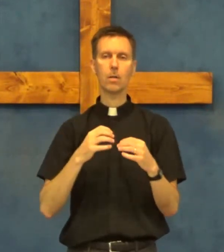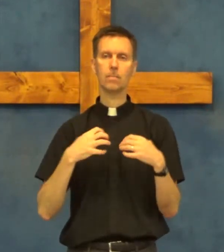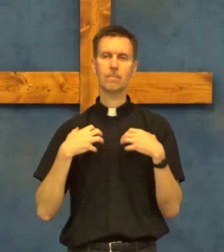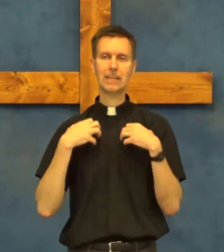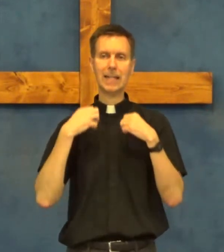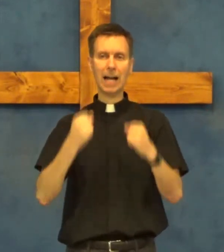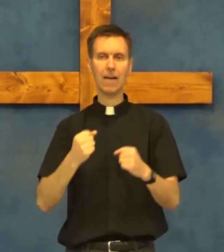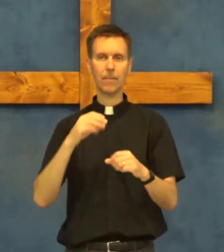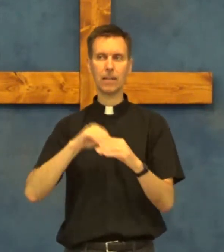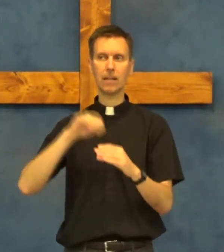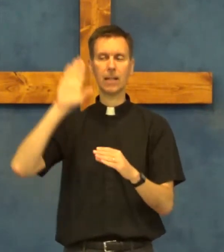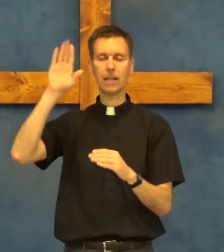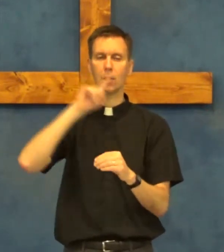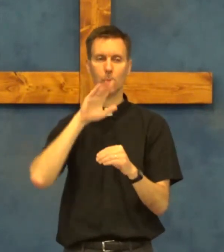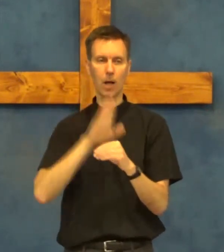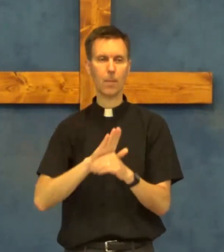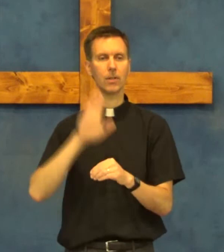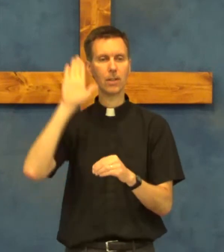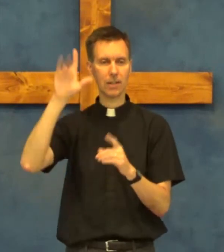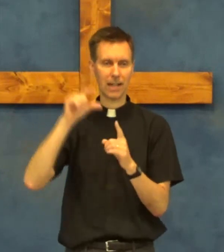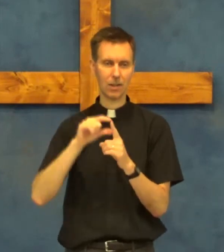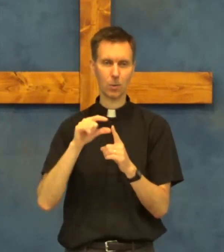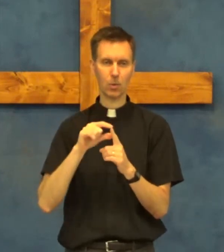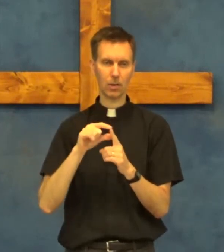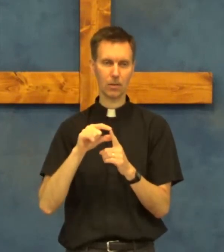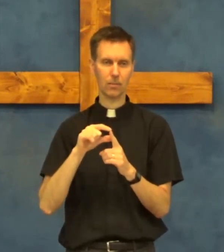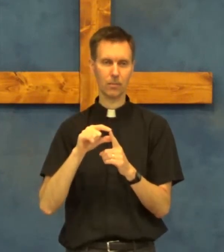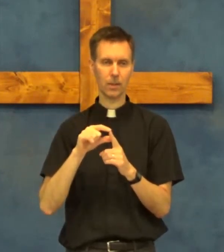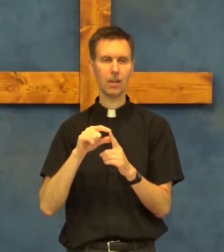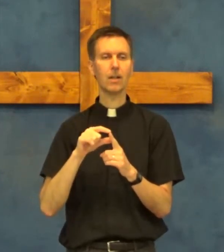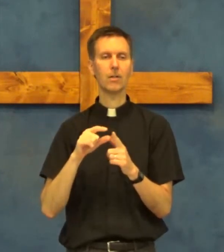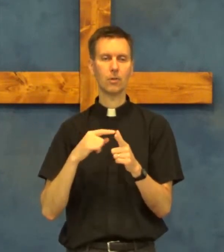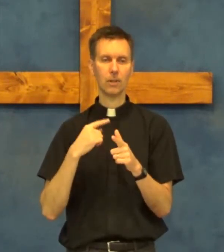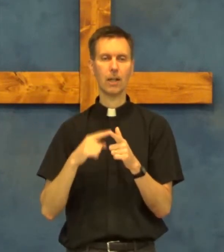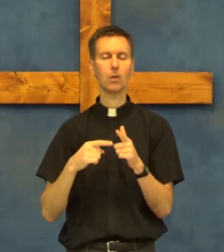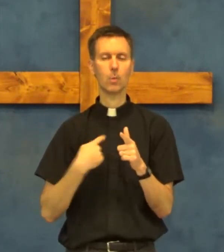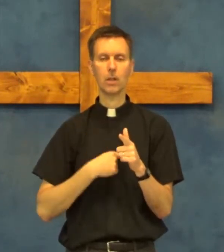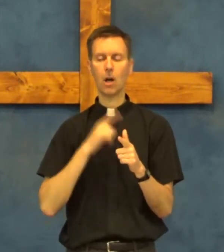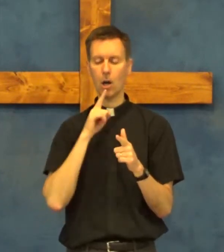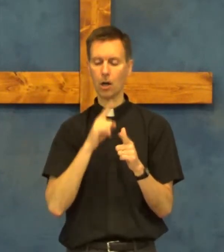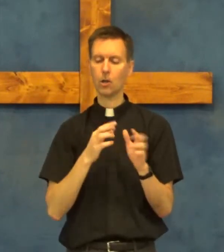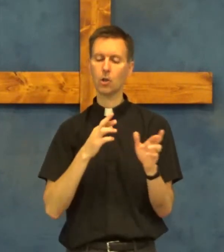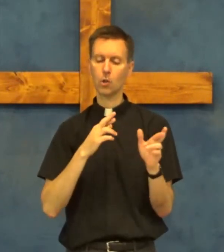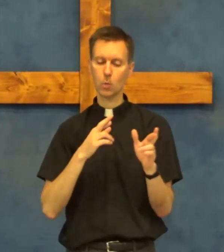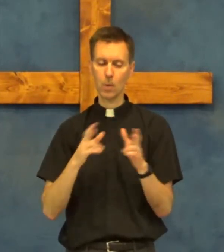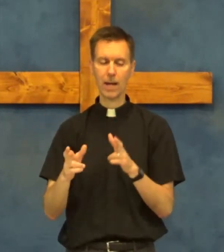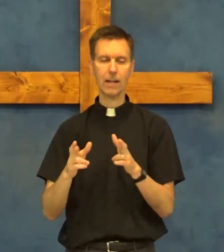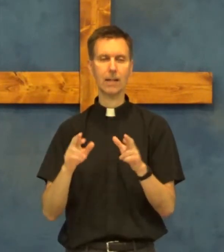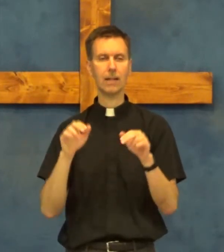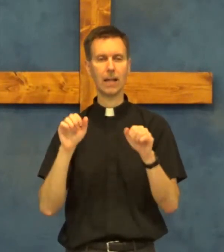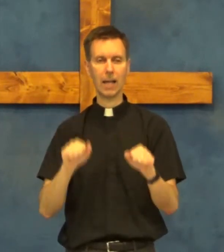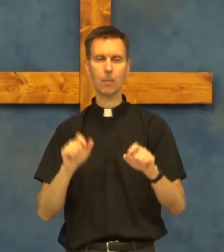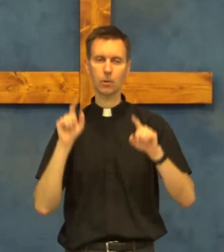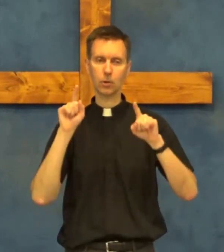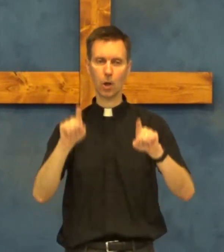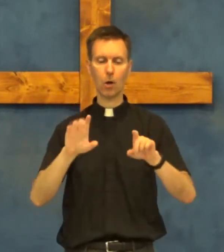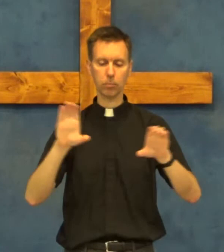confident in his promises and his word so then we are ready and able to go